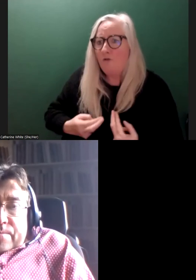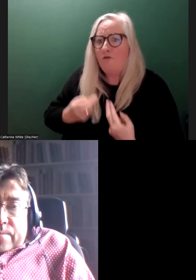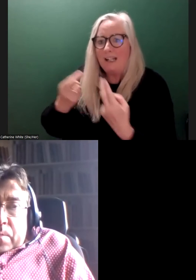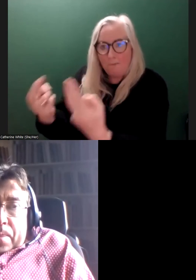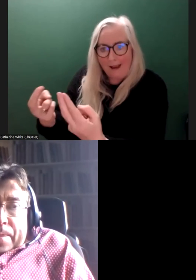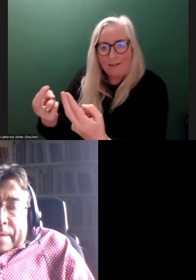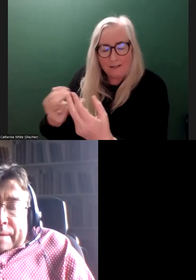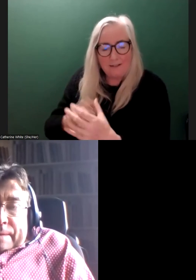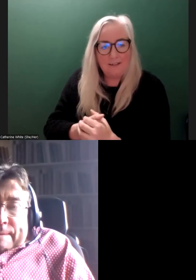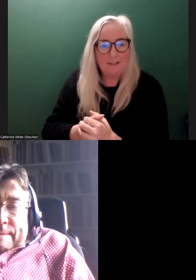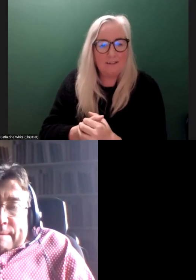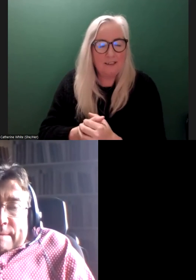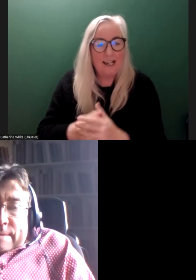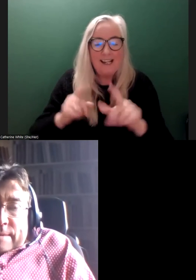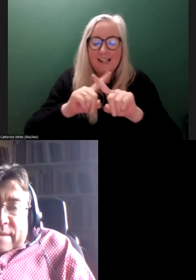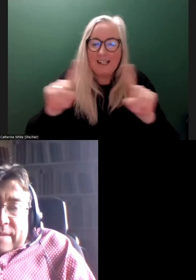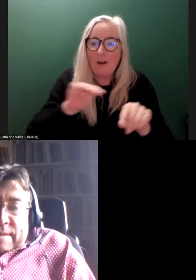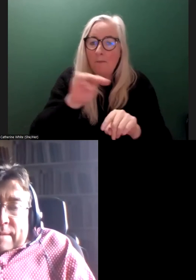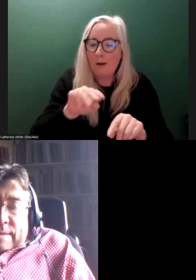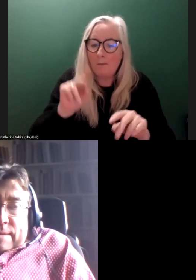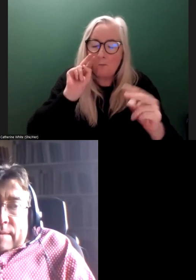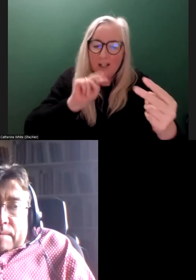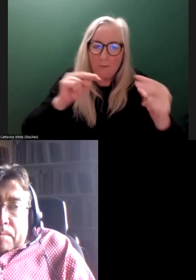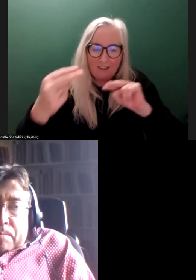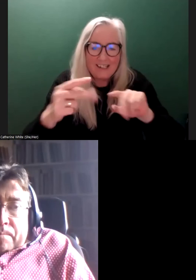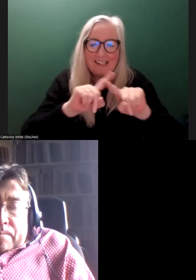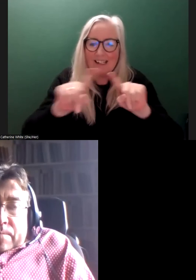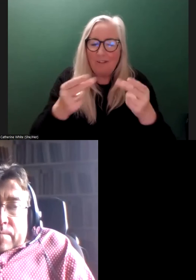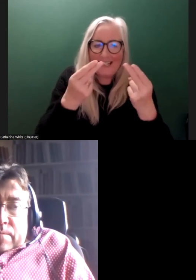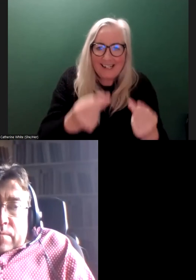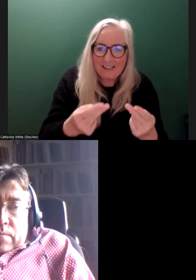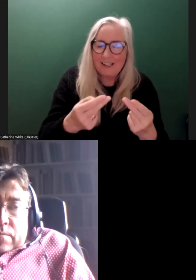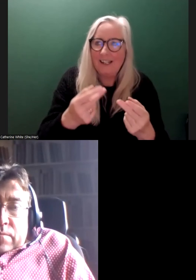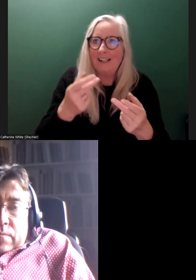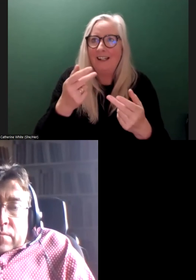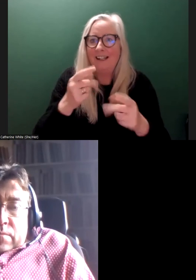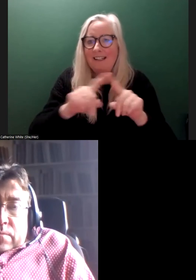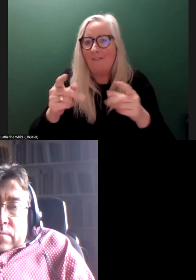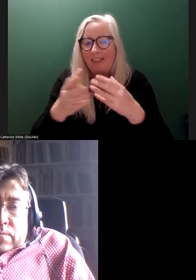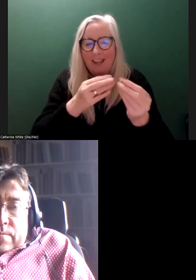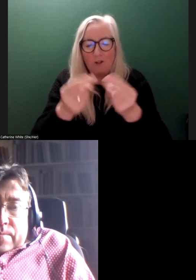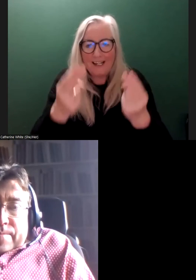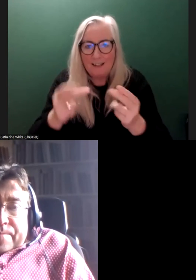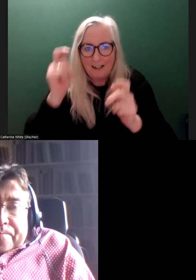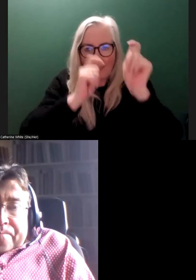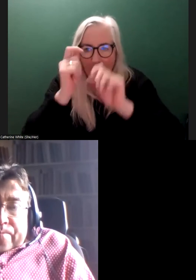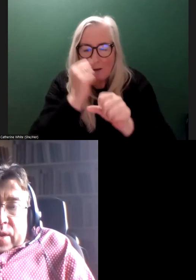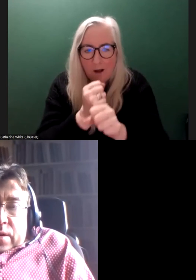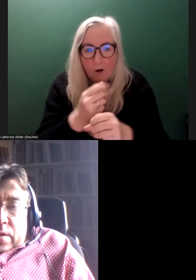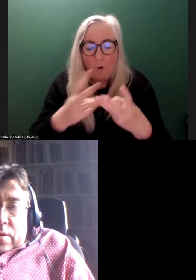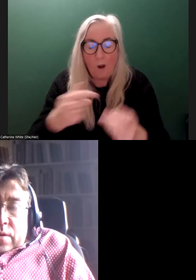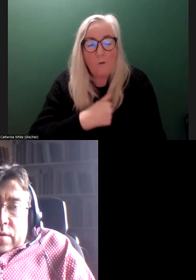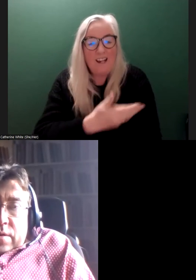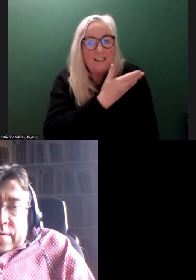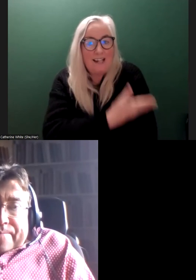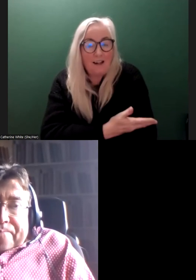And to say that, you know, different people's perspectives have different needs and different things to take into account. When we started, we were very conscious